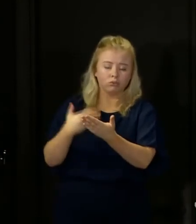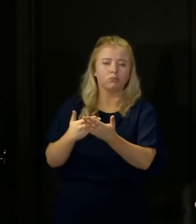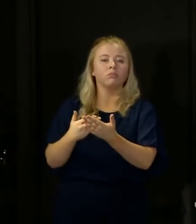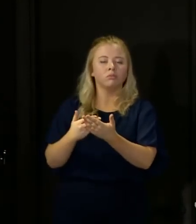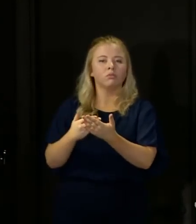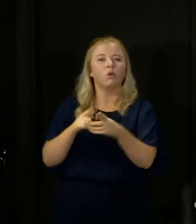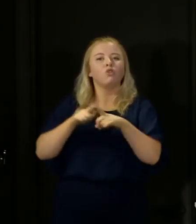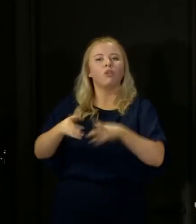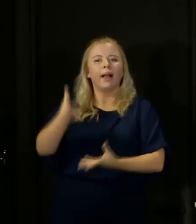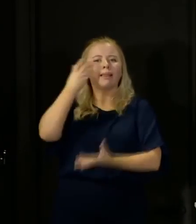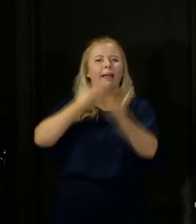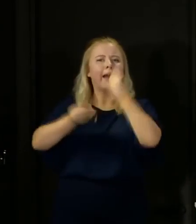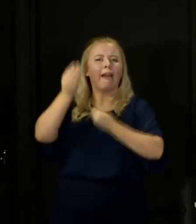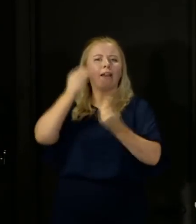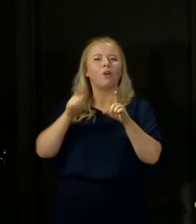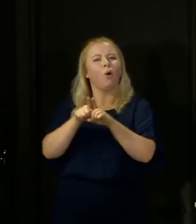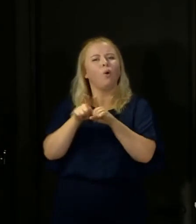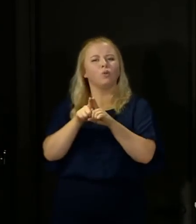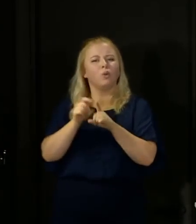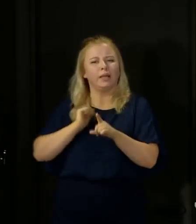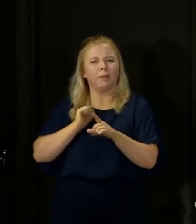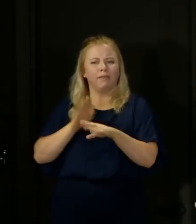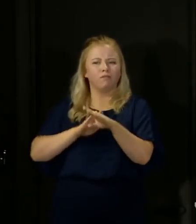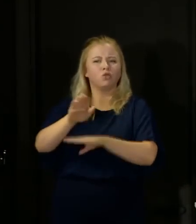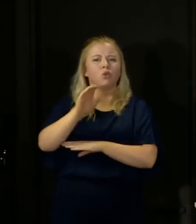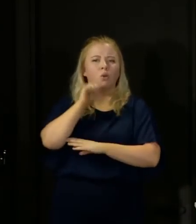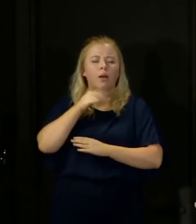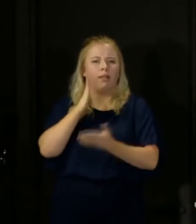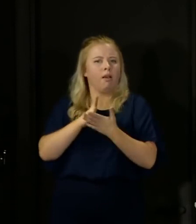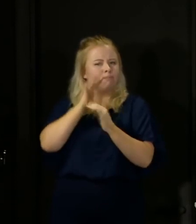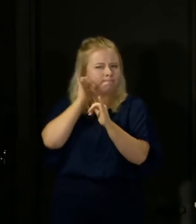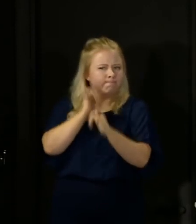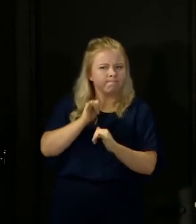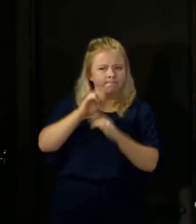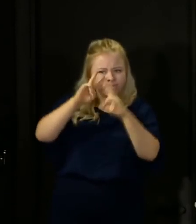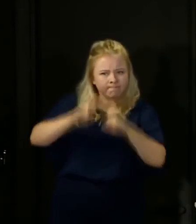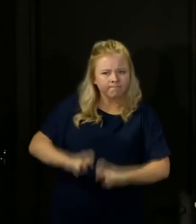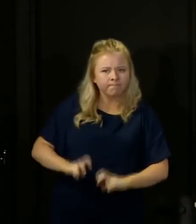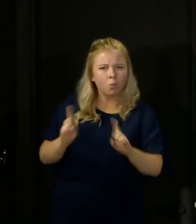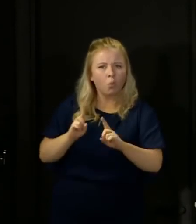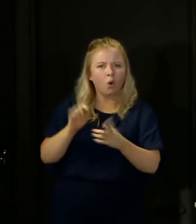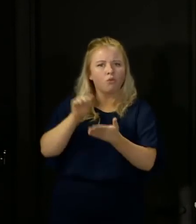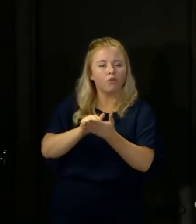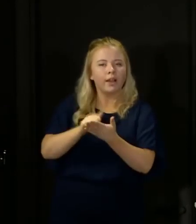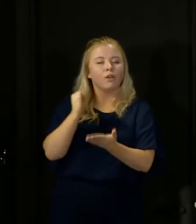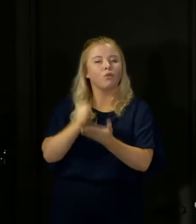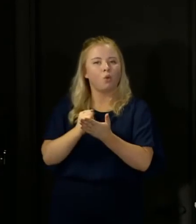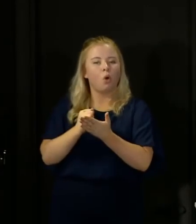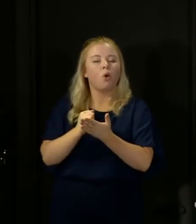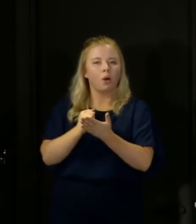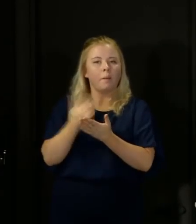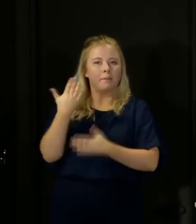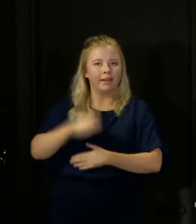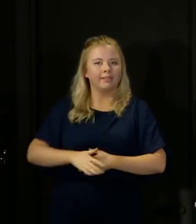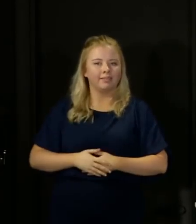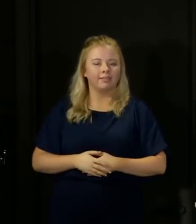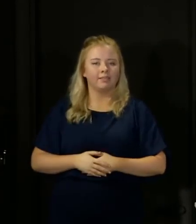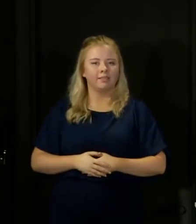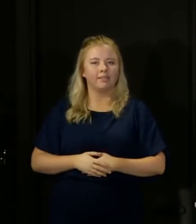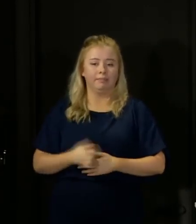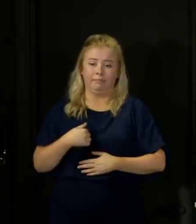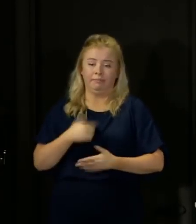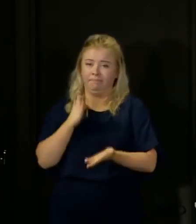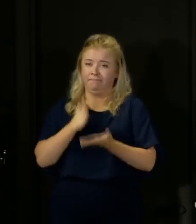And of course, in the fullness of time, there will be real scrutiny and inquiry into what went right and what we could have done better. And I